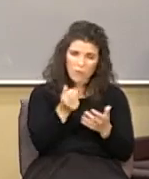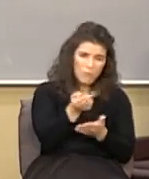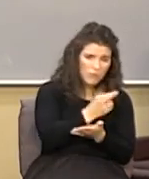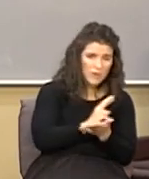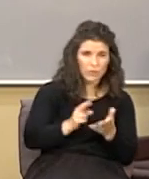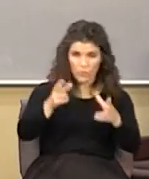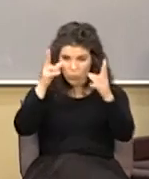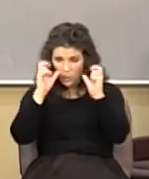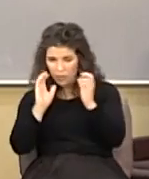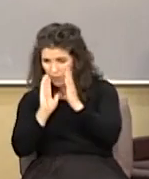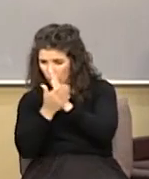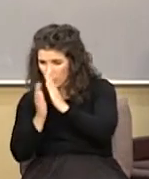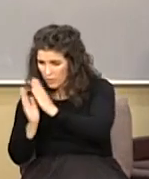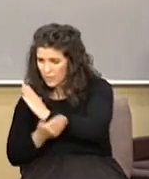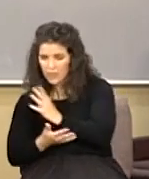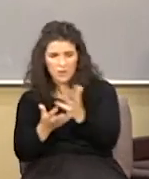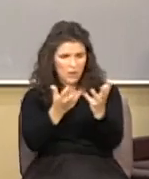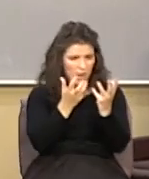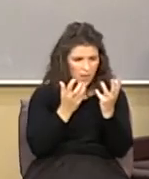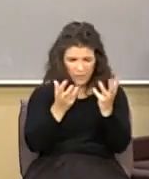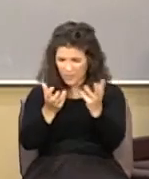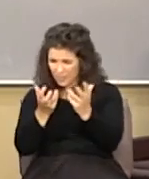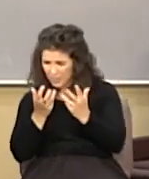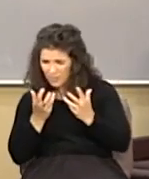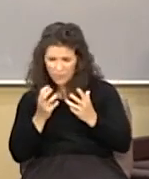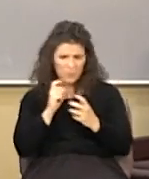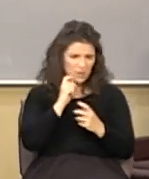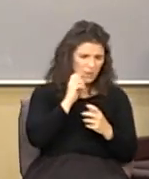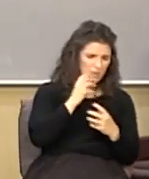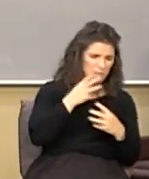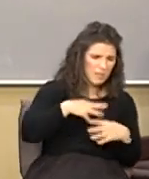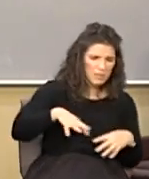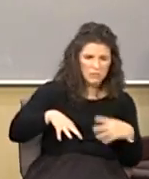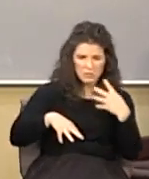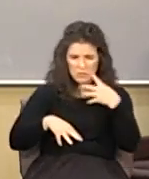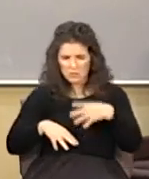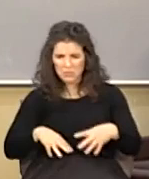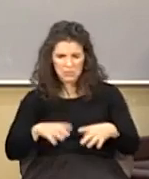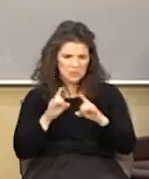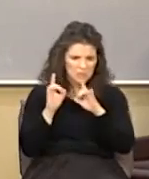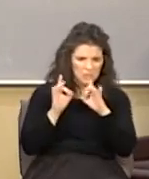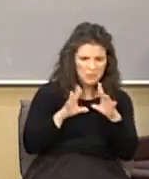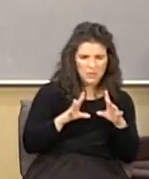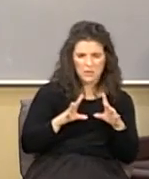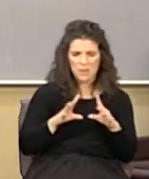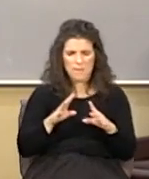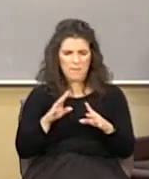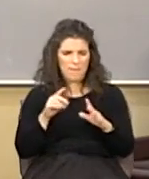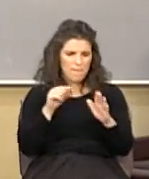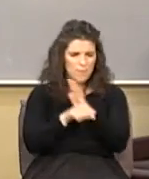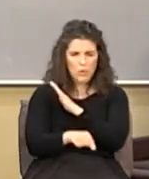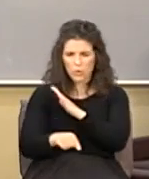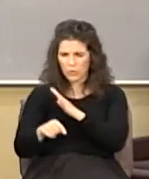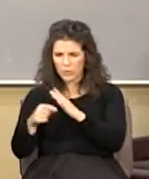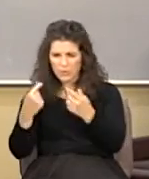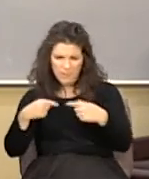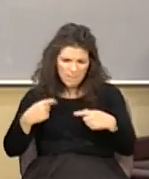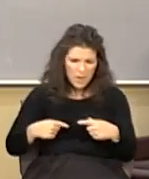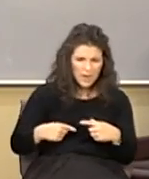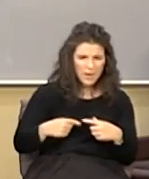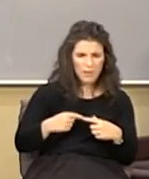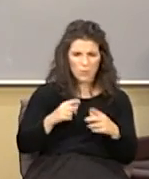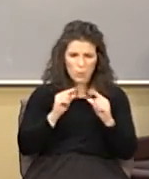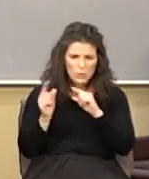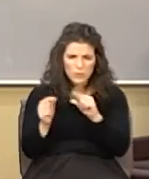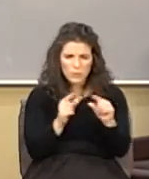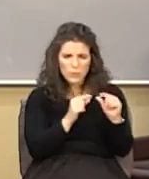wickedness fornication covetous maliciousness full of envy murder debate deceit malignity whispers a world filled